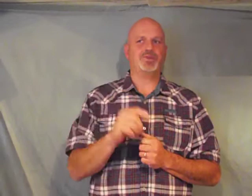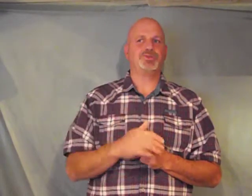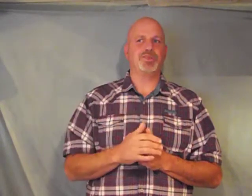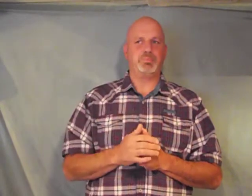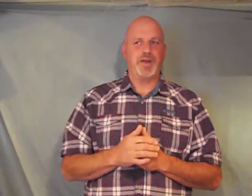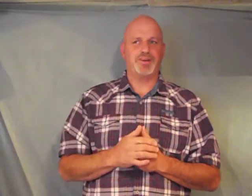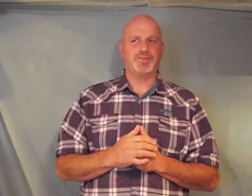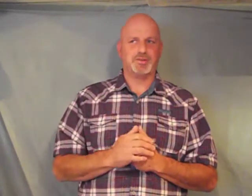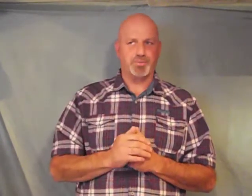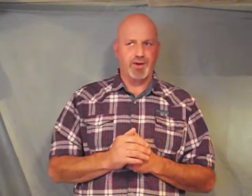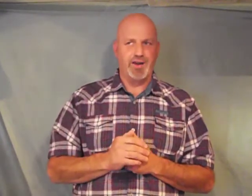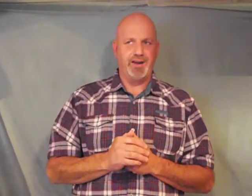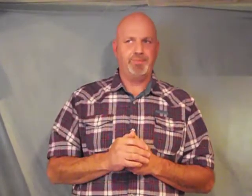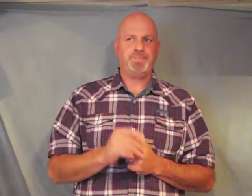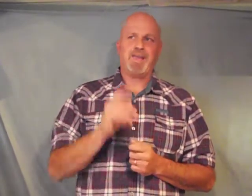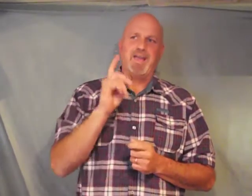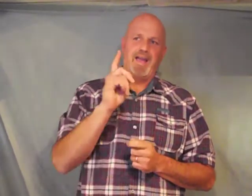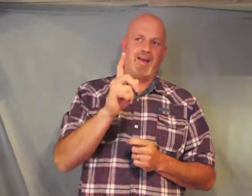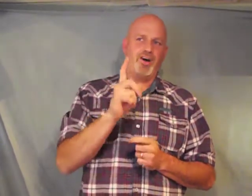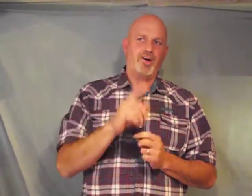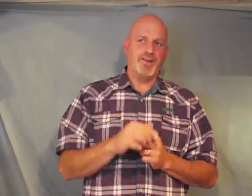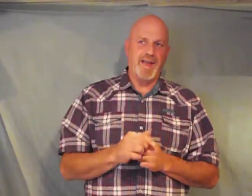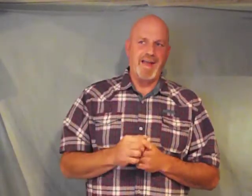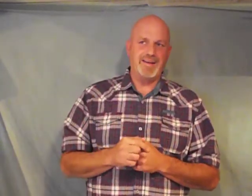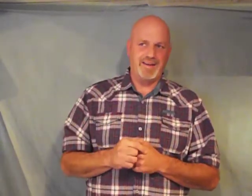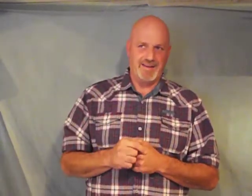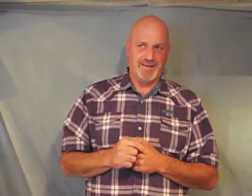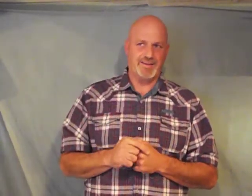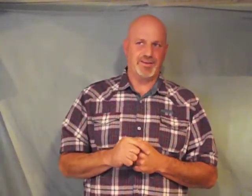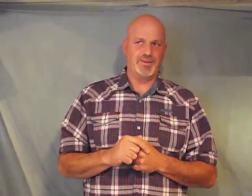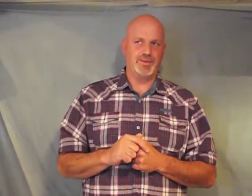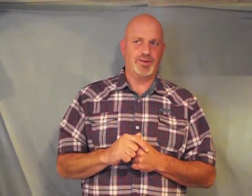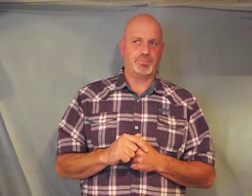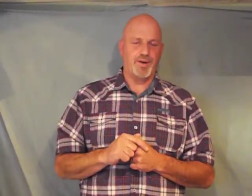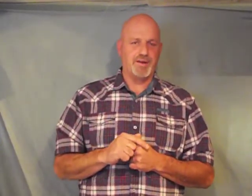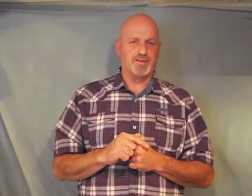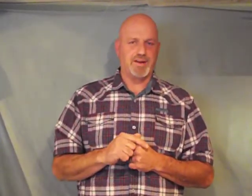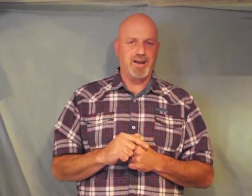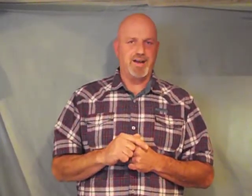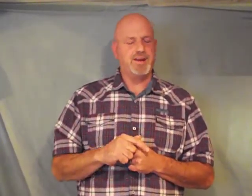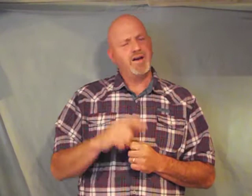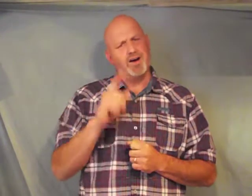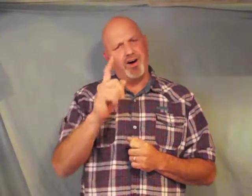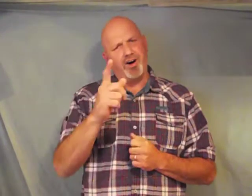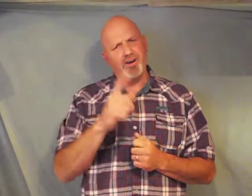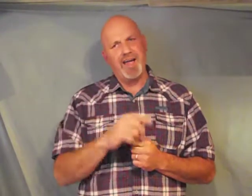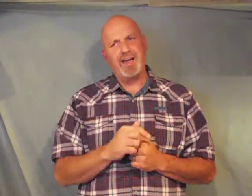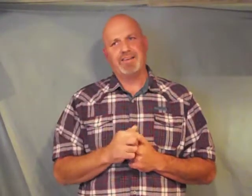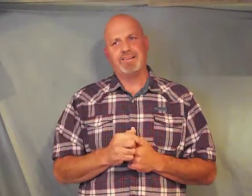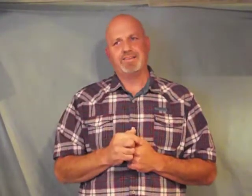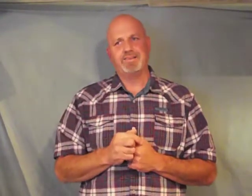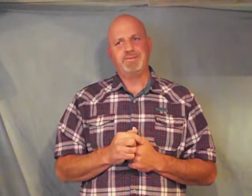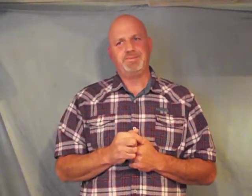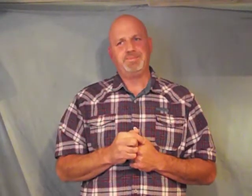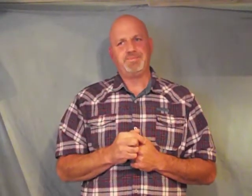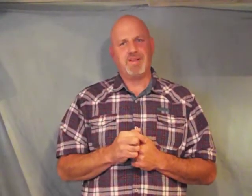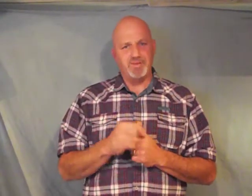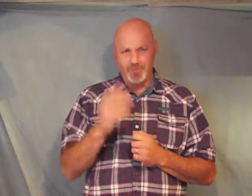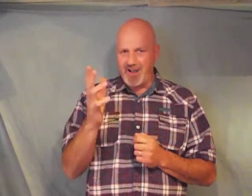to the mountain to pray and all night he continued in prayer to God all night not five